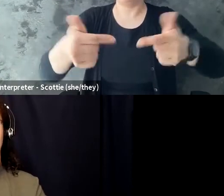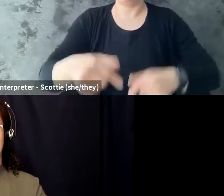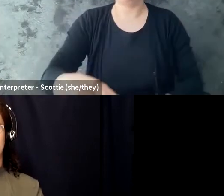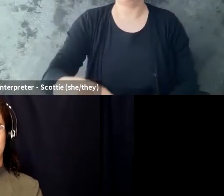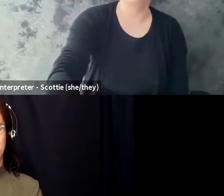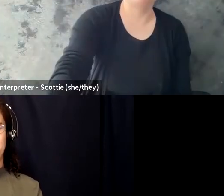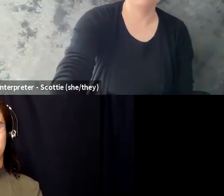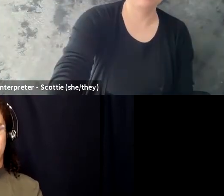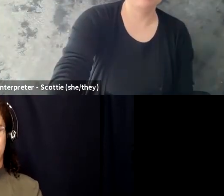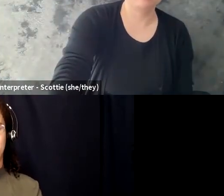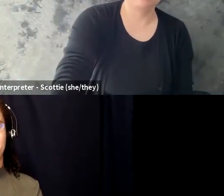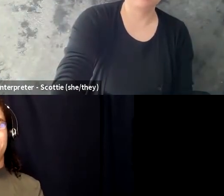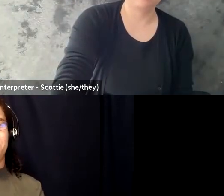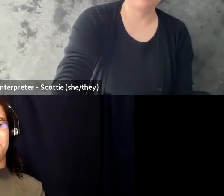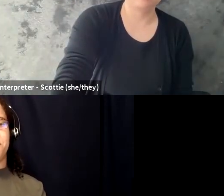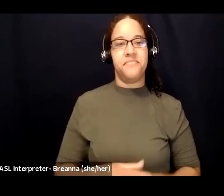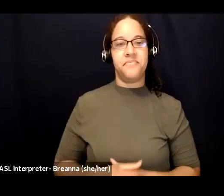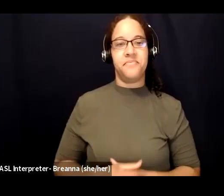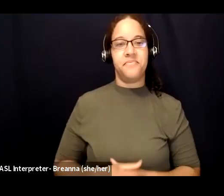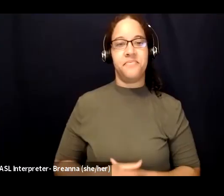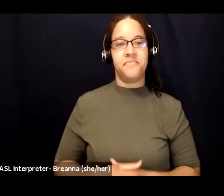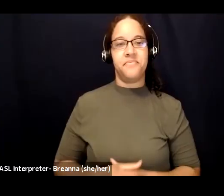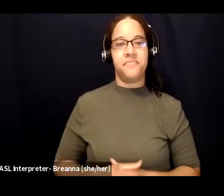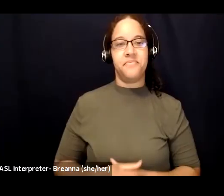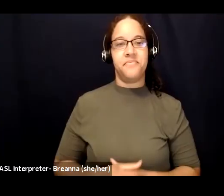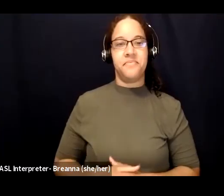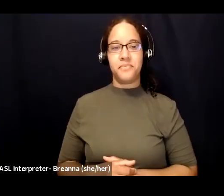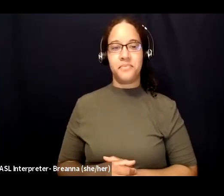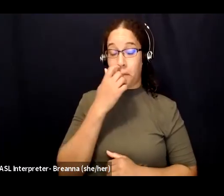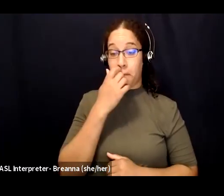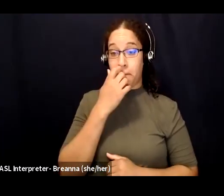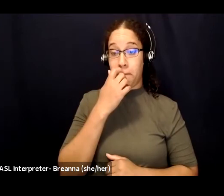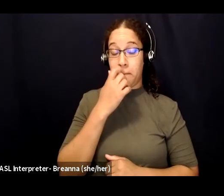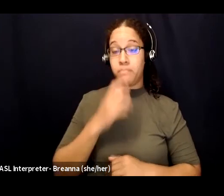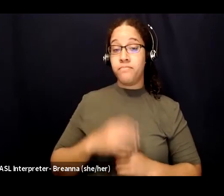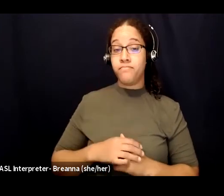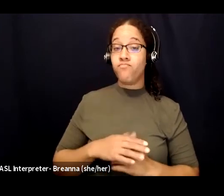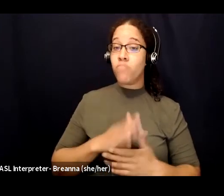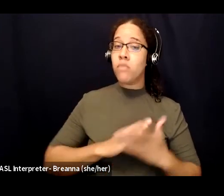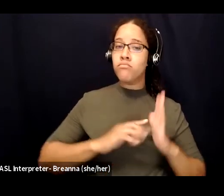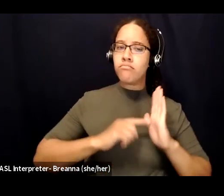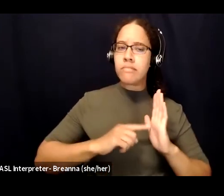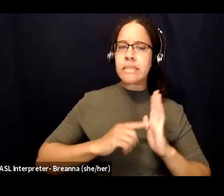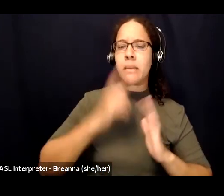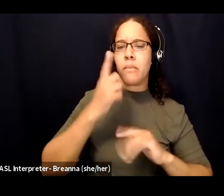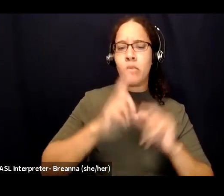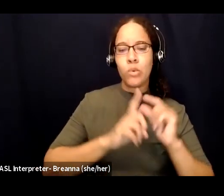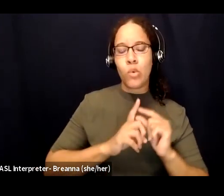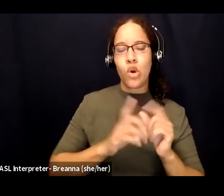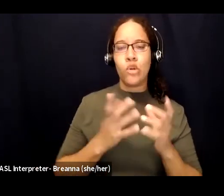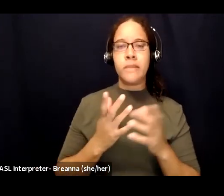so some specific examples of these words so maybe you say something like i have something important to tell you